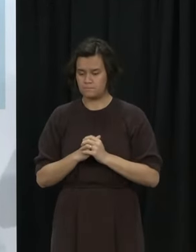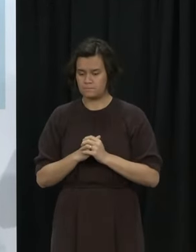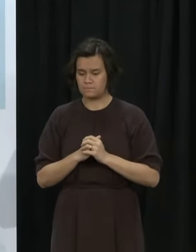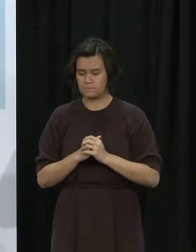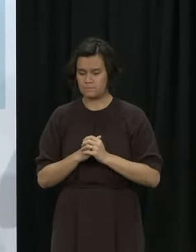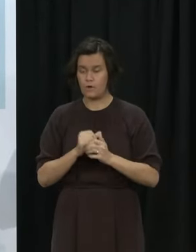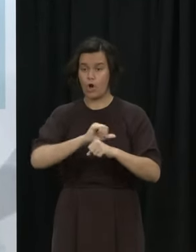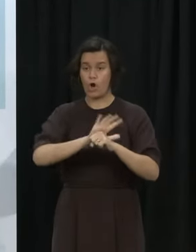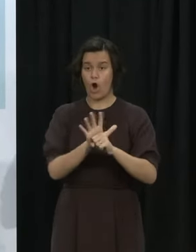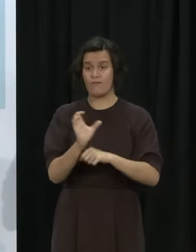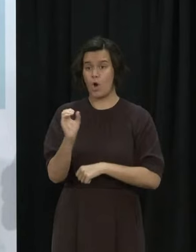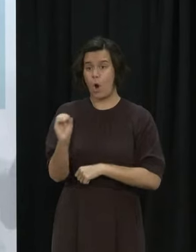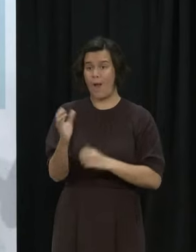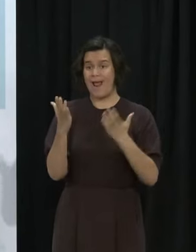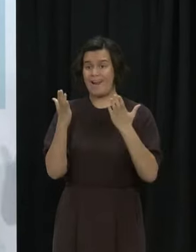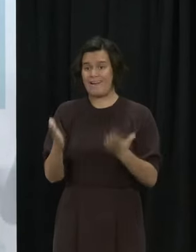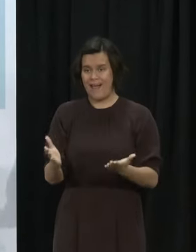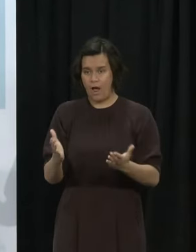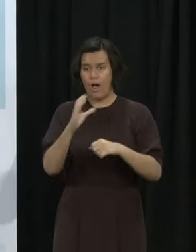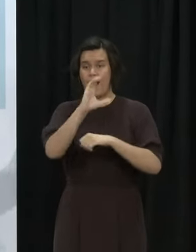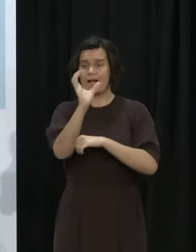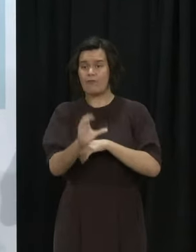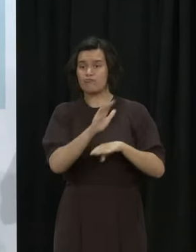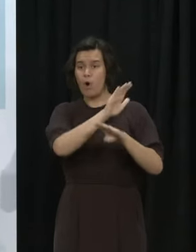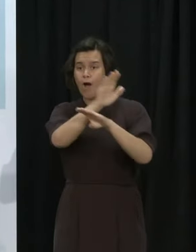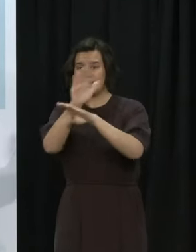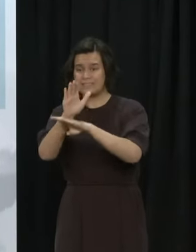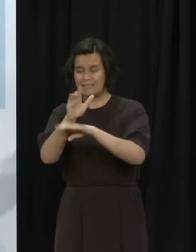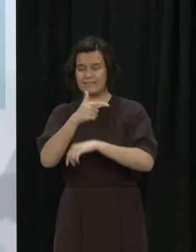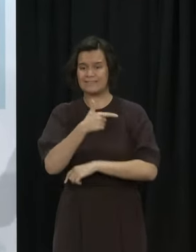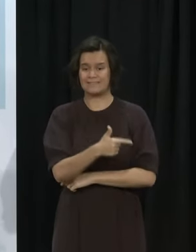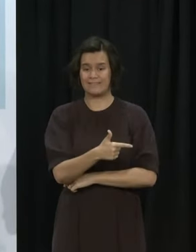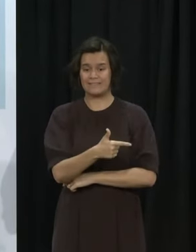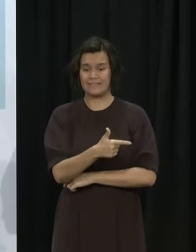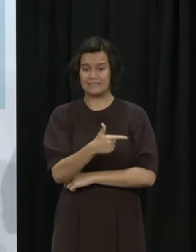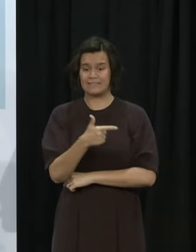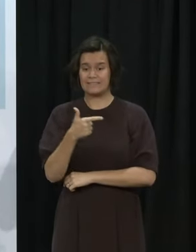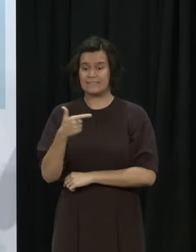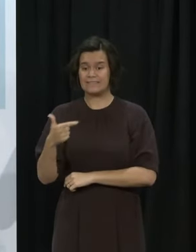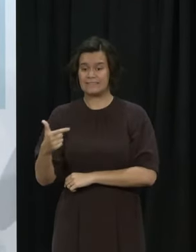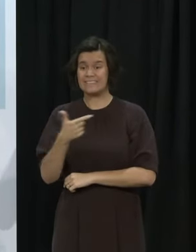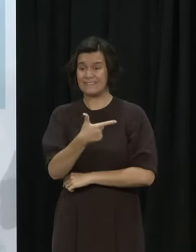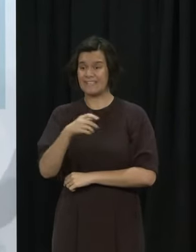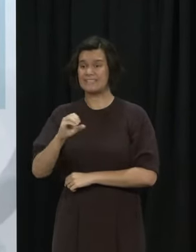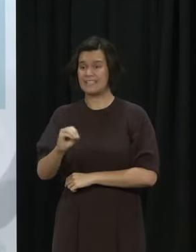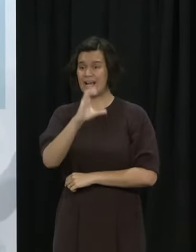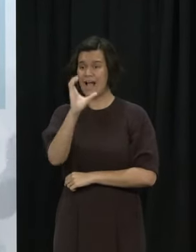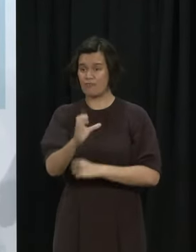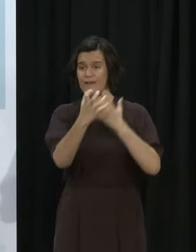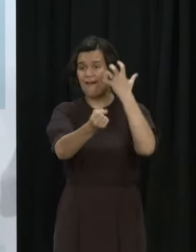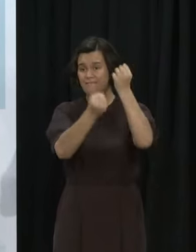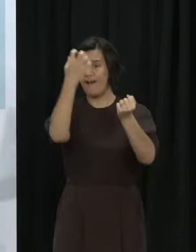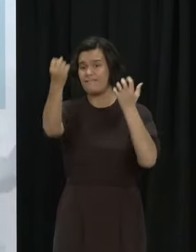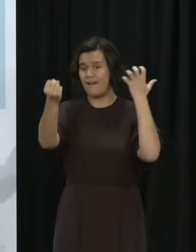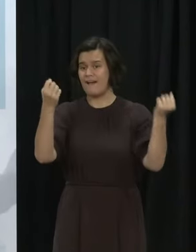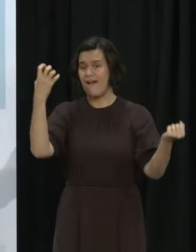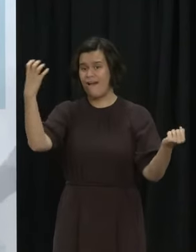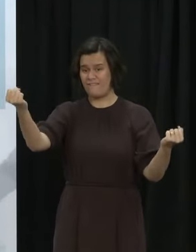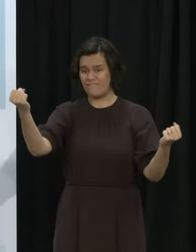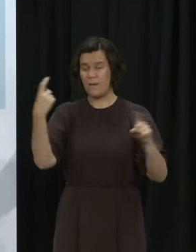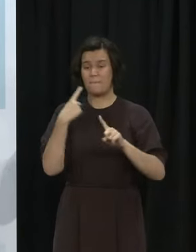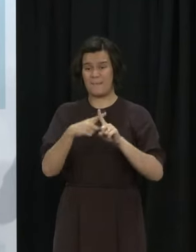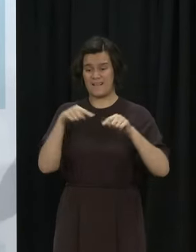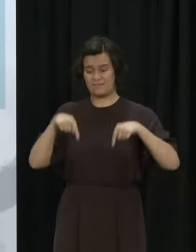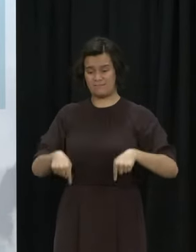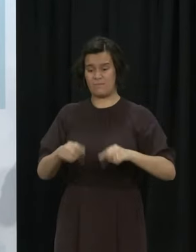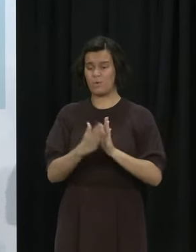Omicron is now in more than 70 countries around the world, and last week we too detected that variant at our border here in New Zealand. All